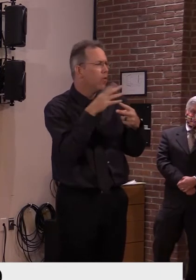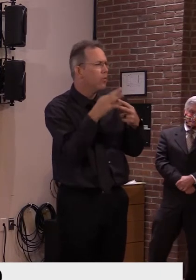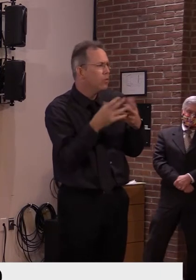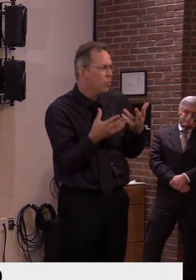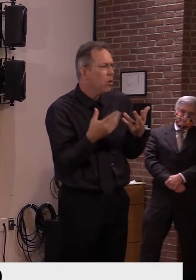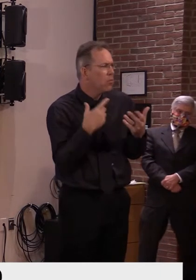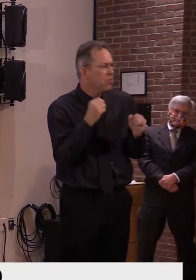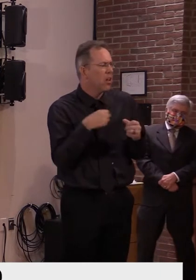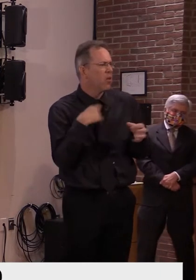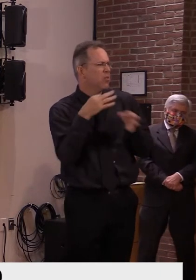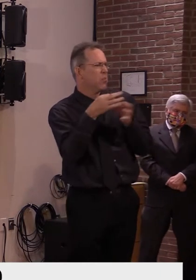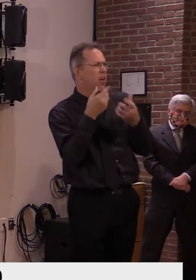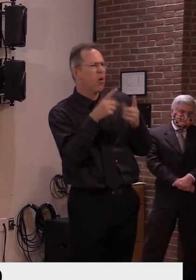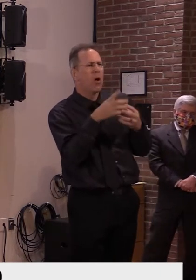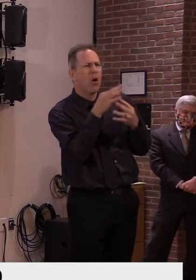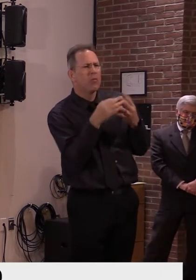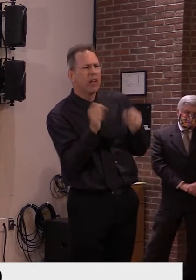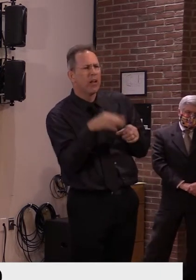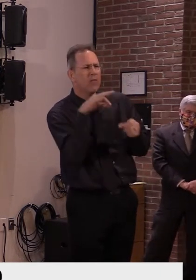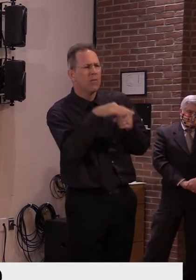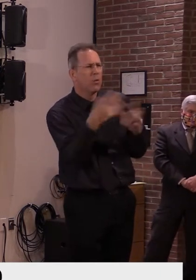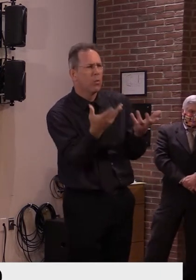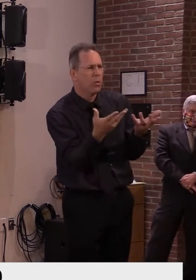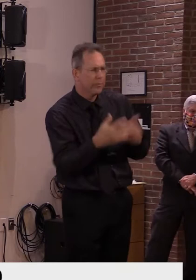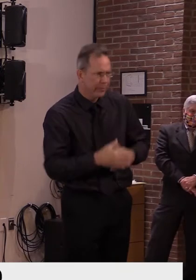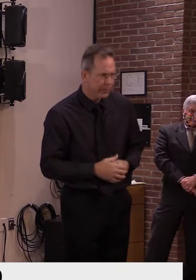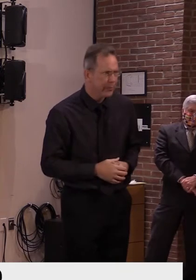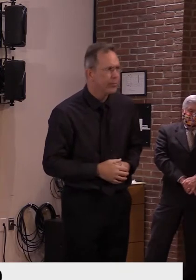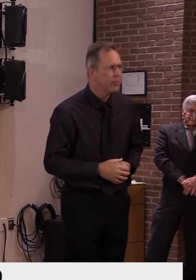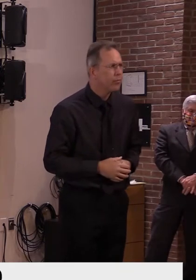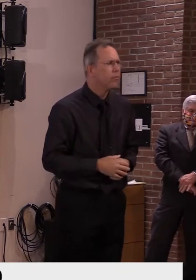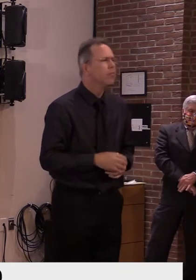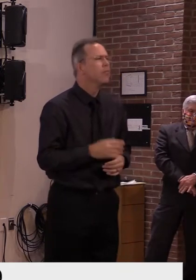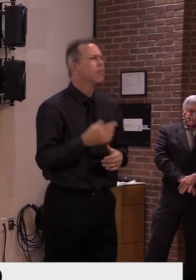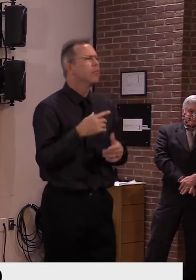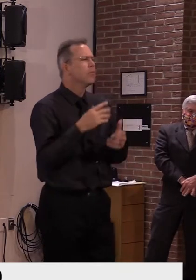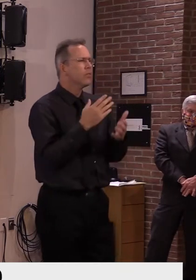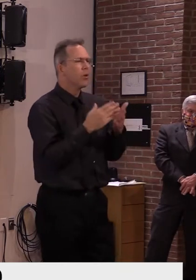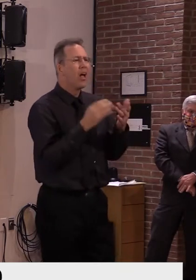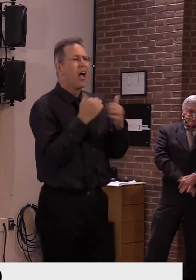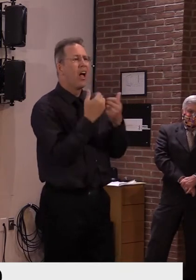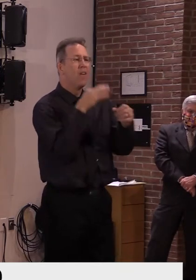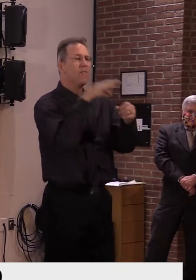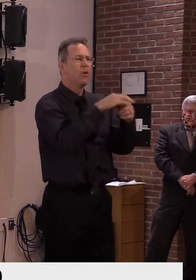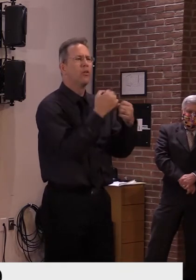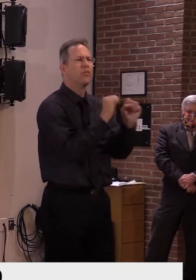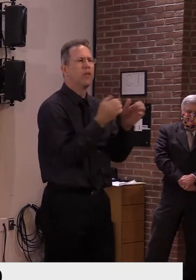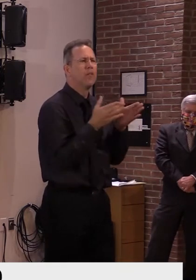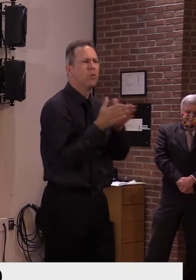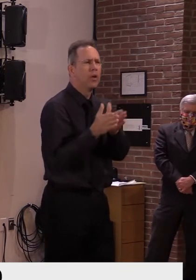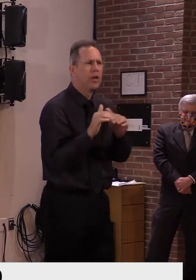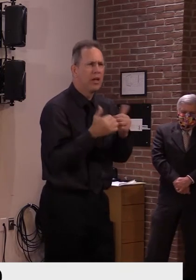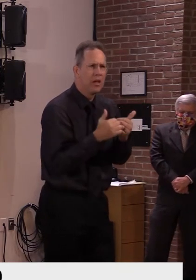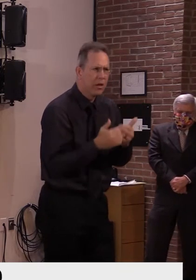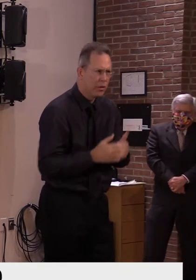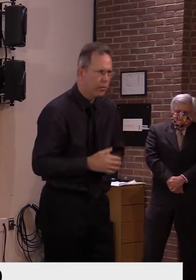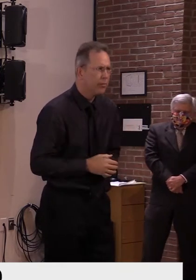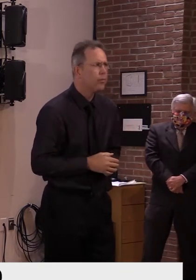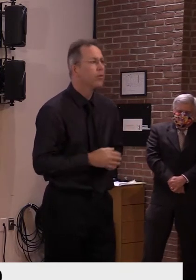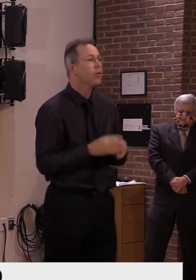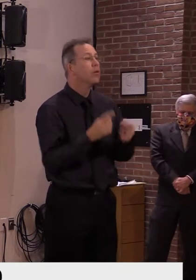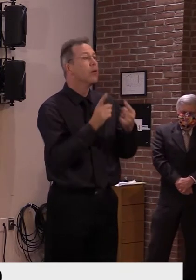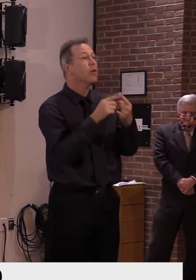as well as what measures are in place to make sure that anyone who votes in person next Tuesday can do so safely.